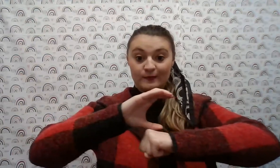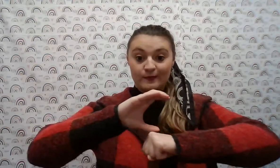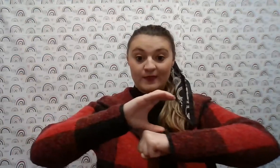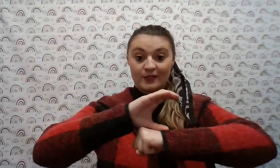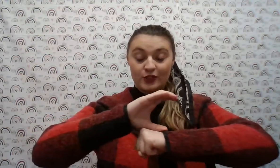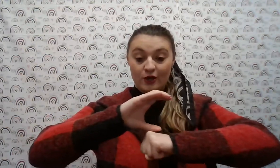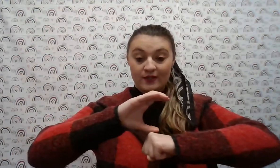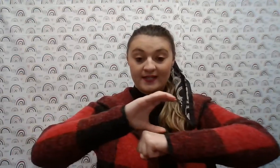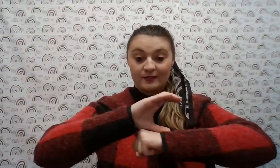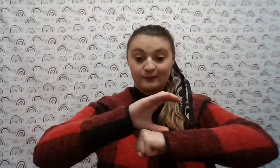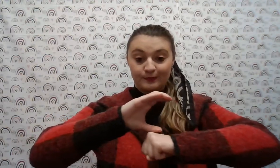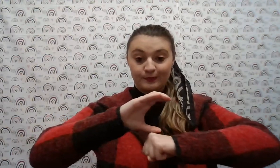Chocolate.